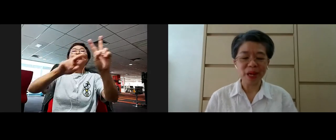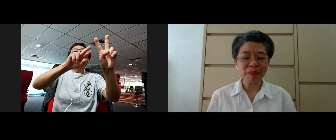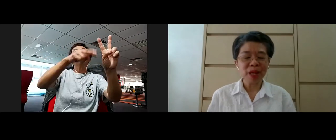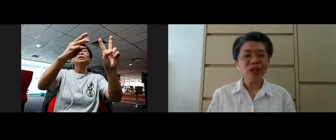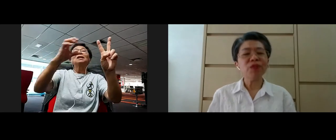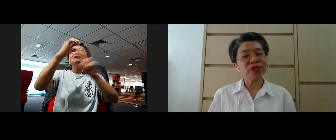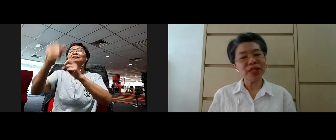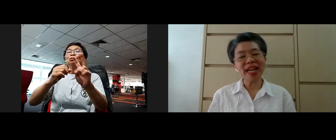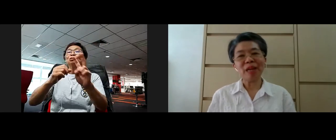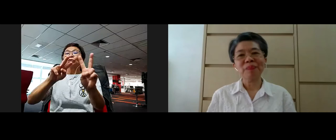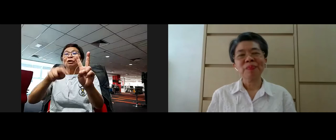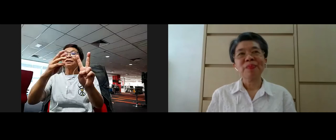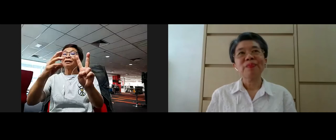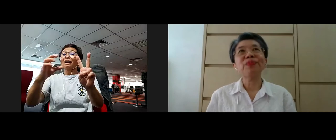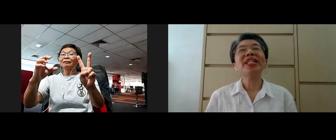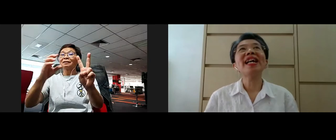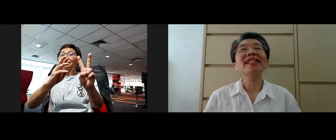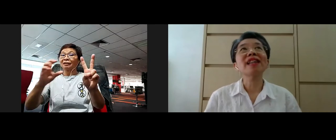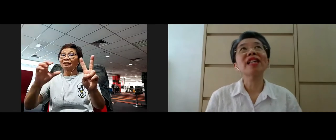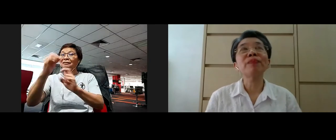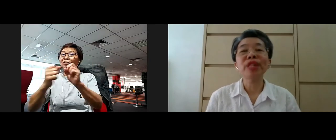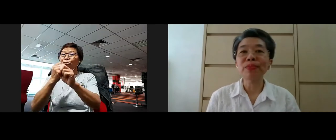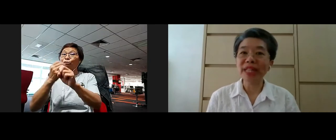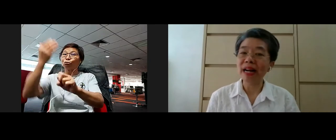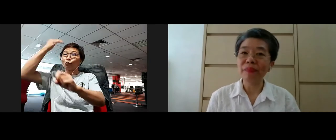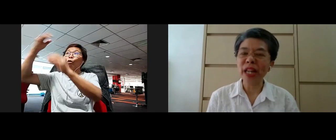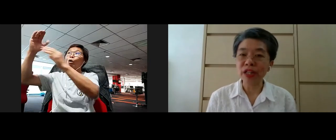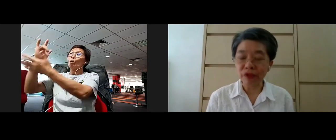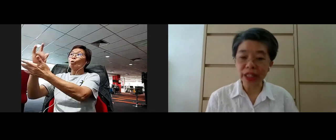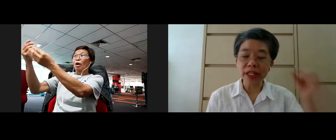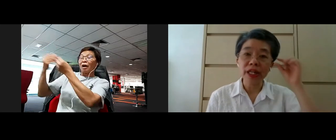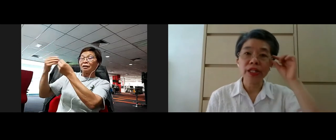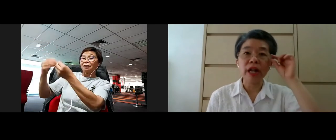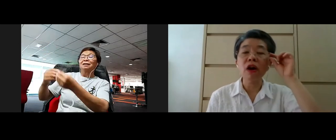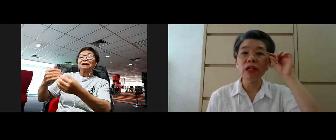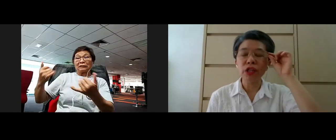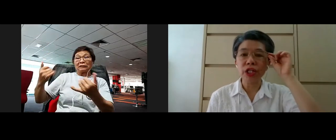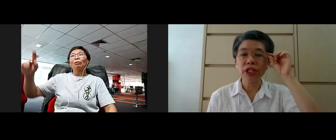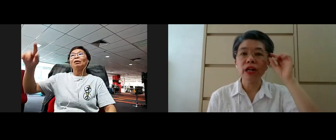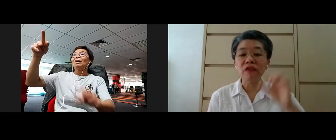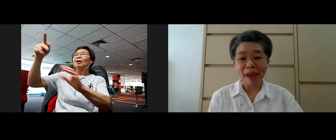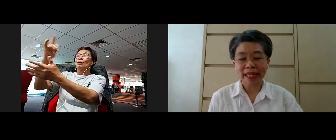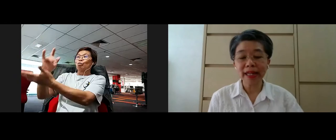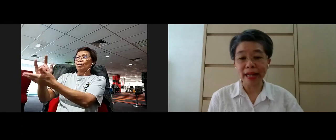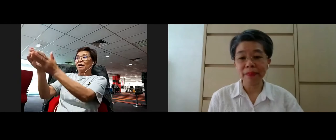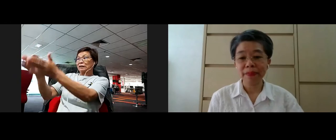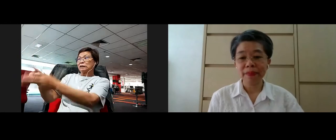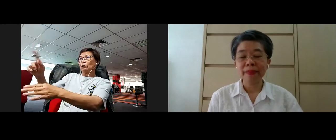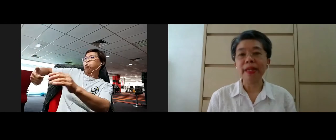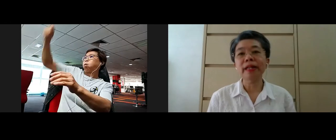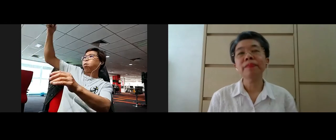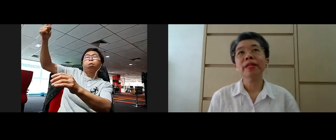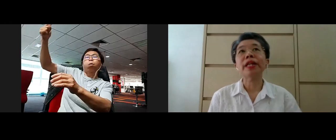so for today Buddha Sakyamuni Buddha as the greatest psychologist of mankind